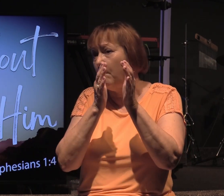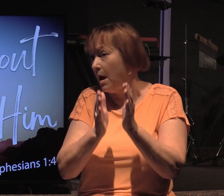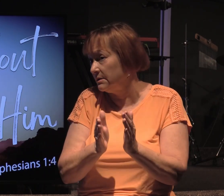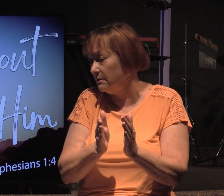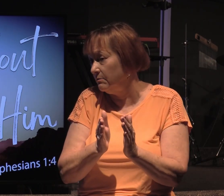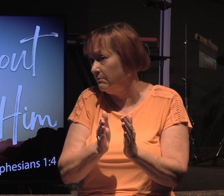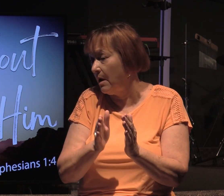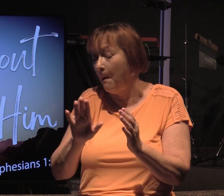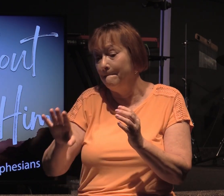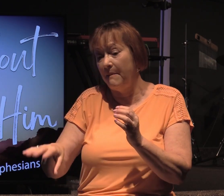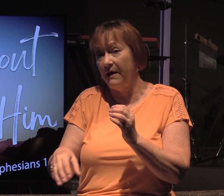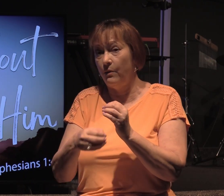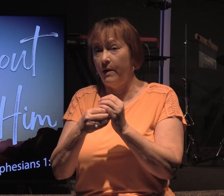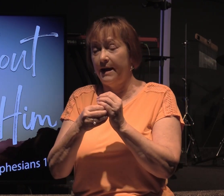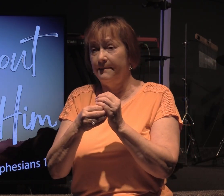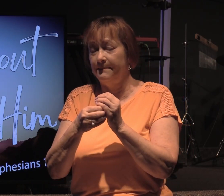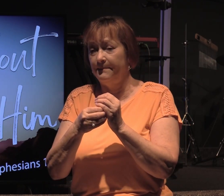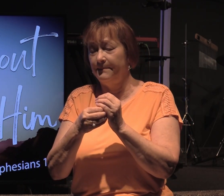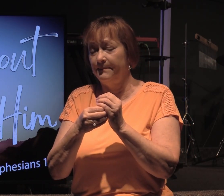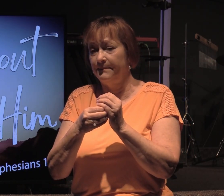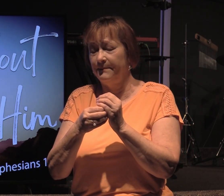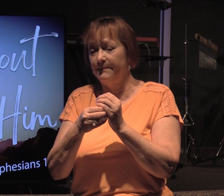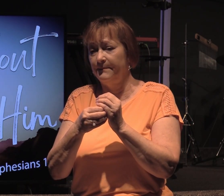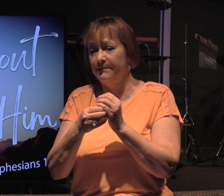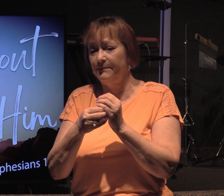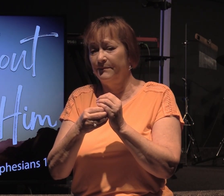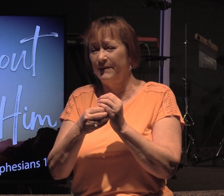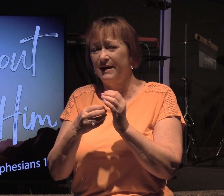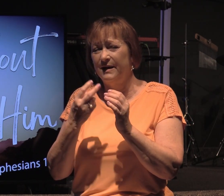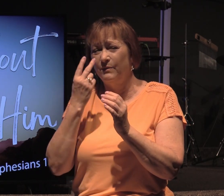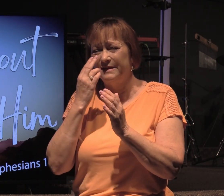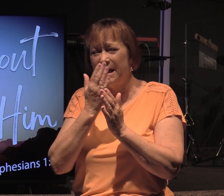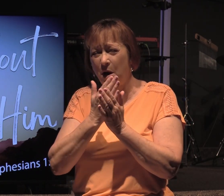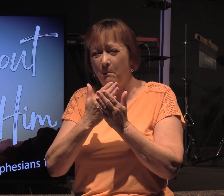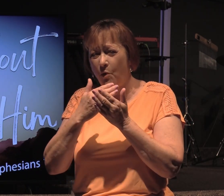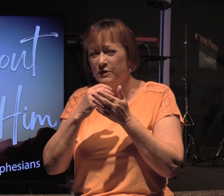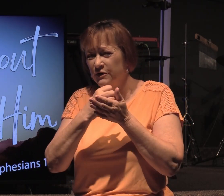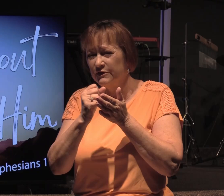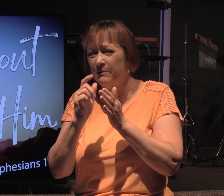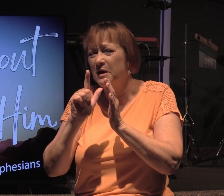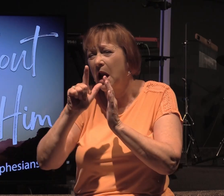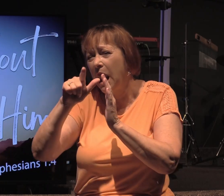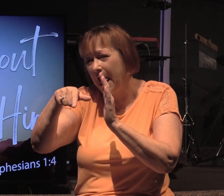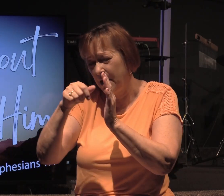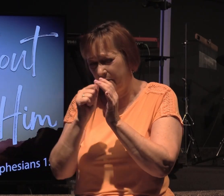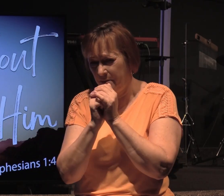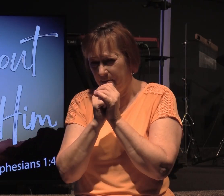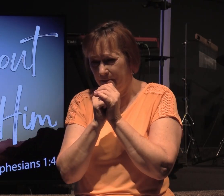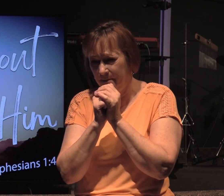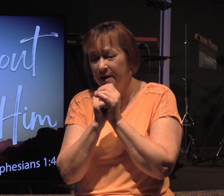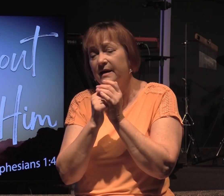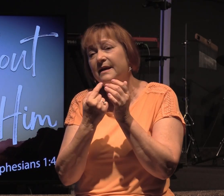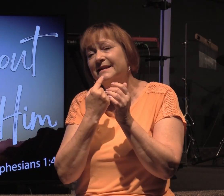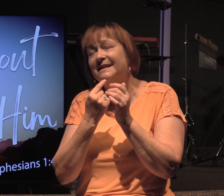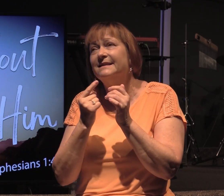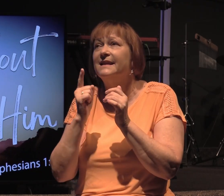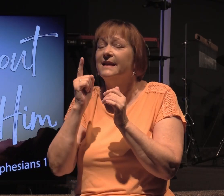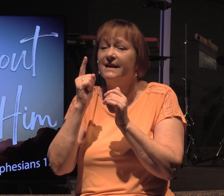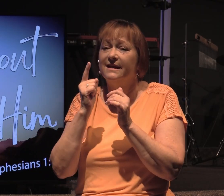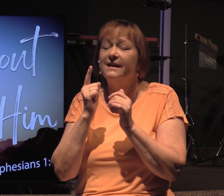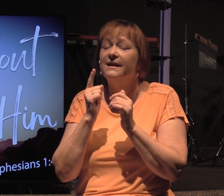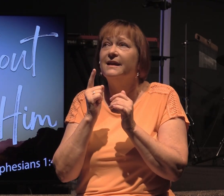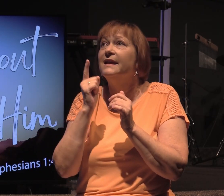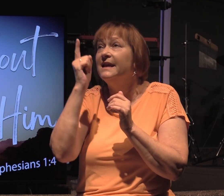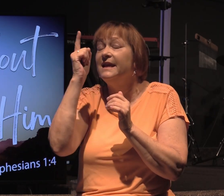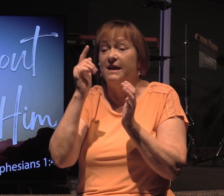the way, we come across a portion of Scripture later on that says that he, in